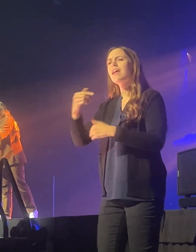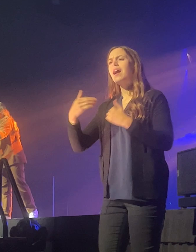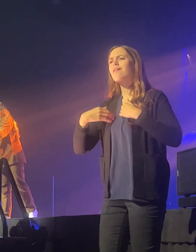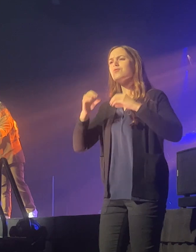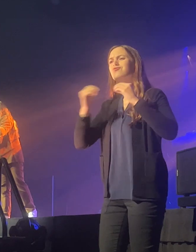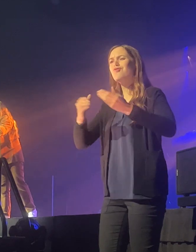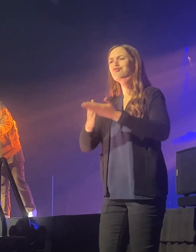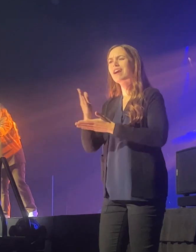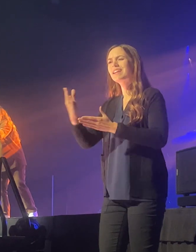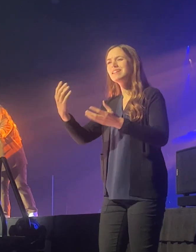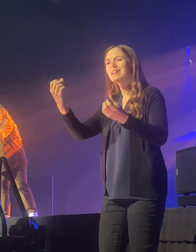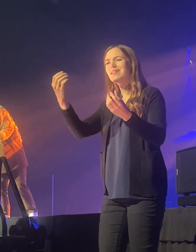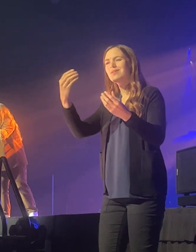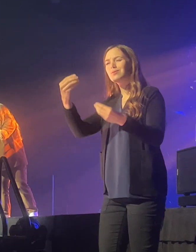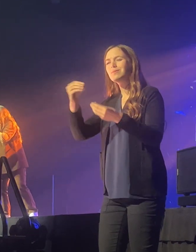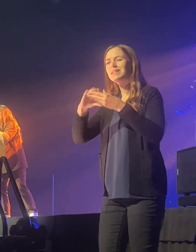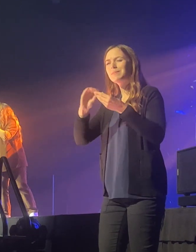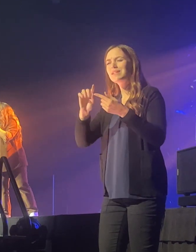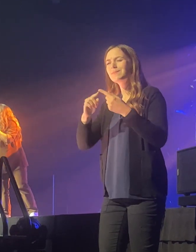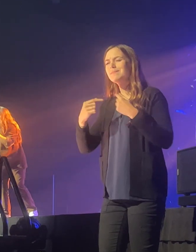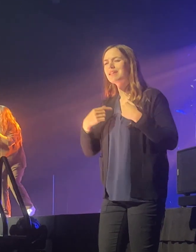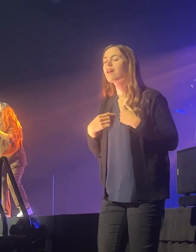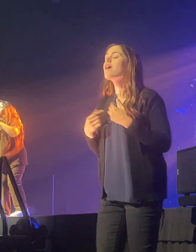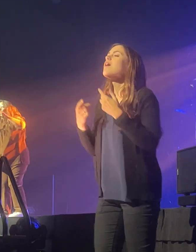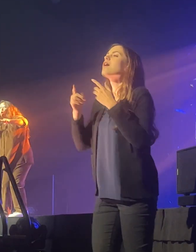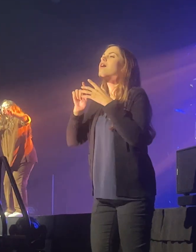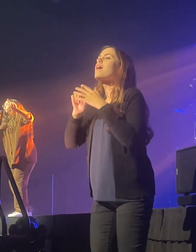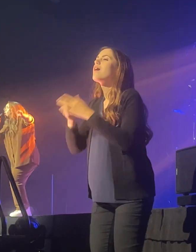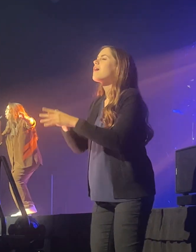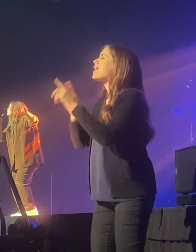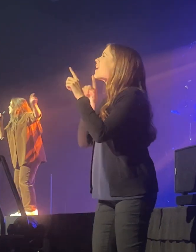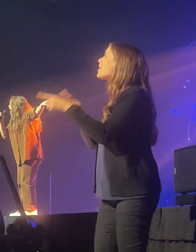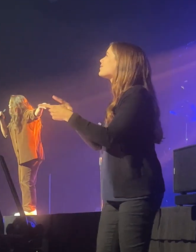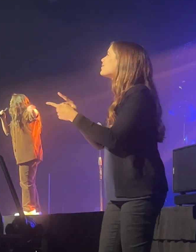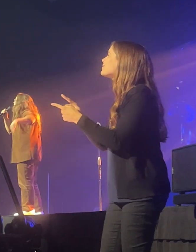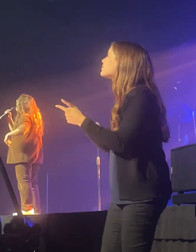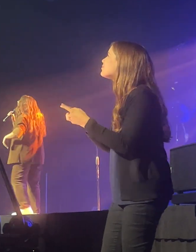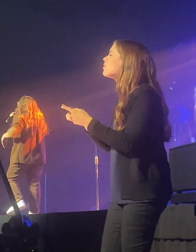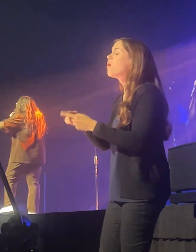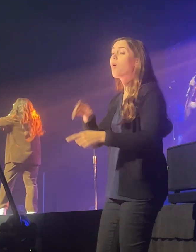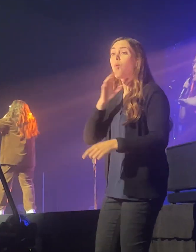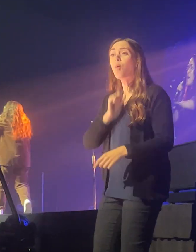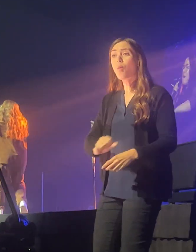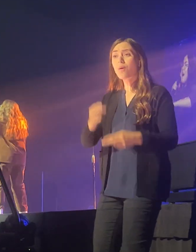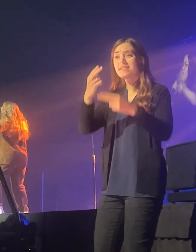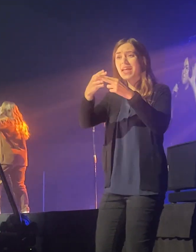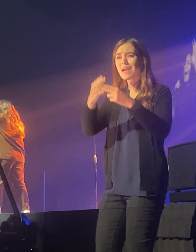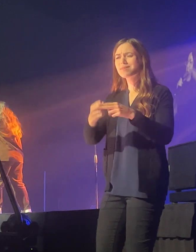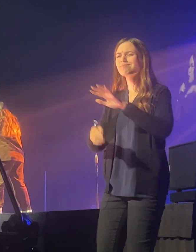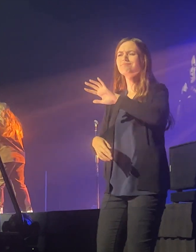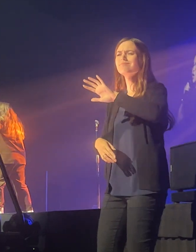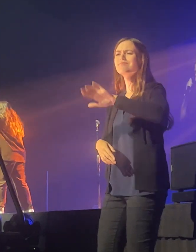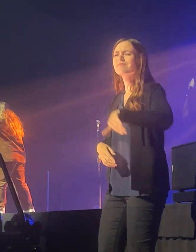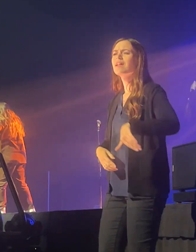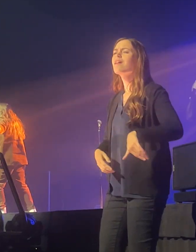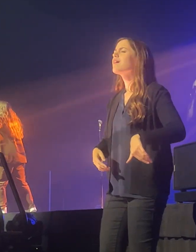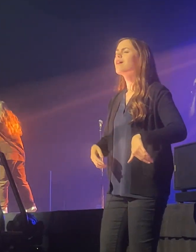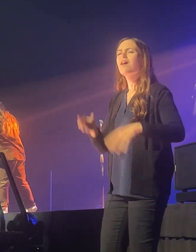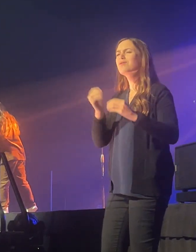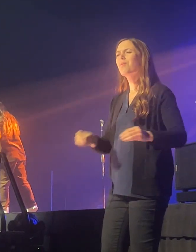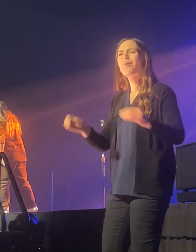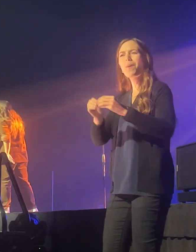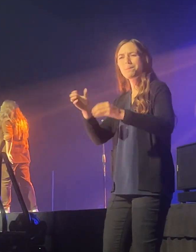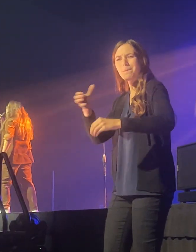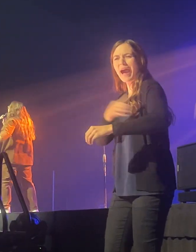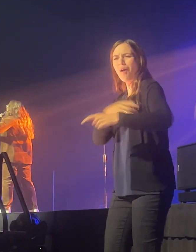to you. When you start gathering to your old names, they will stop having power over